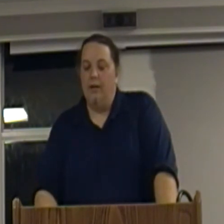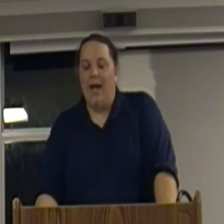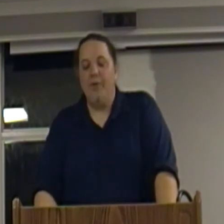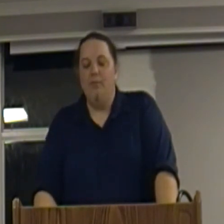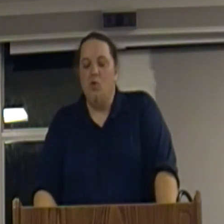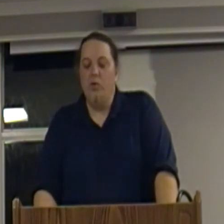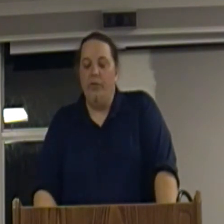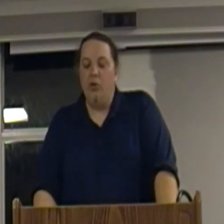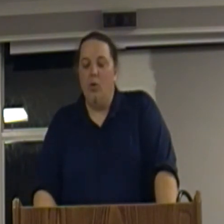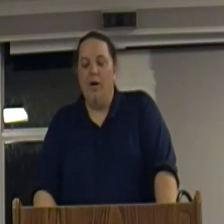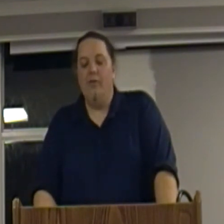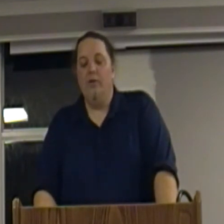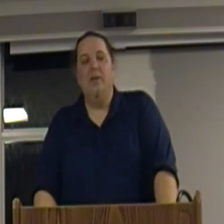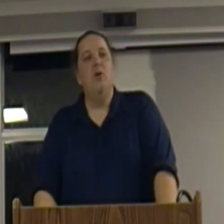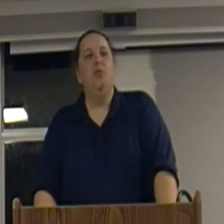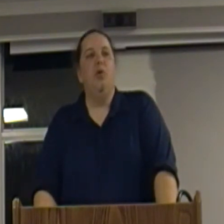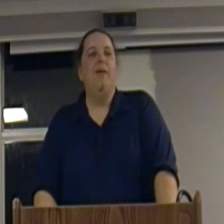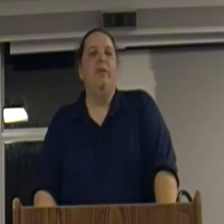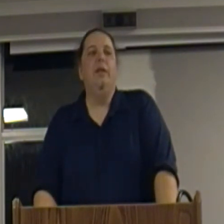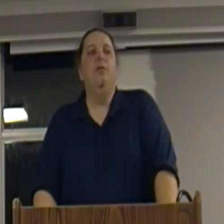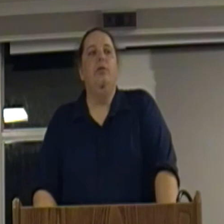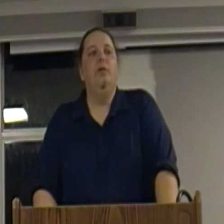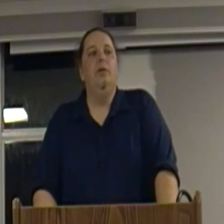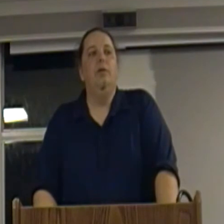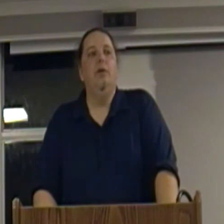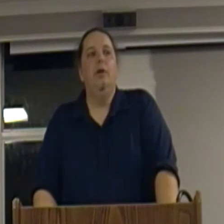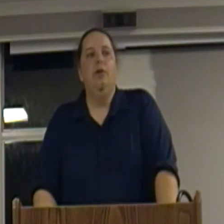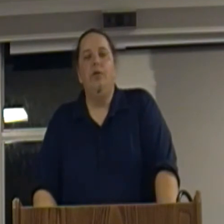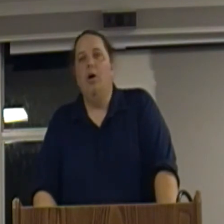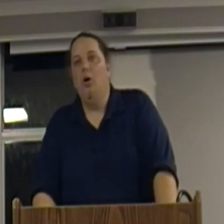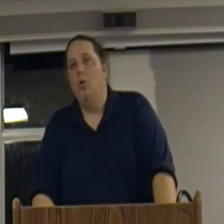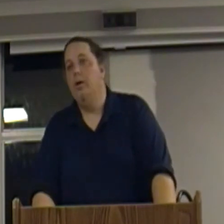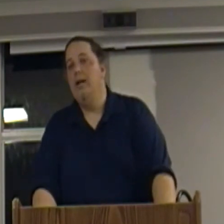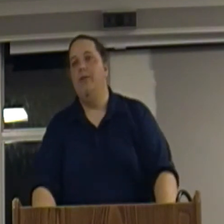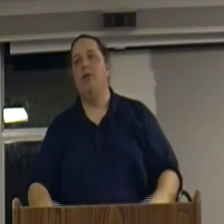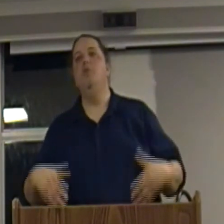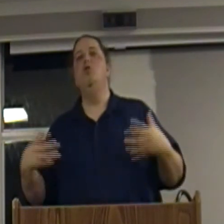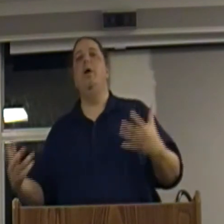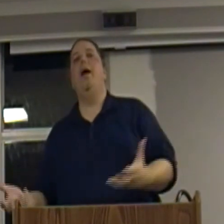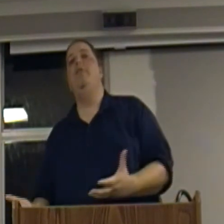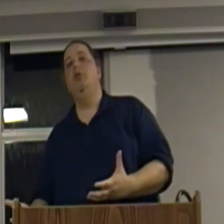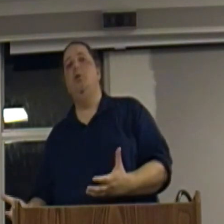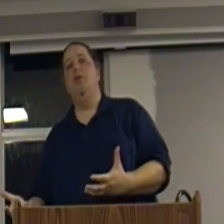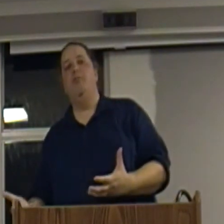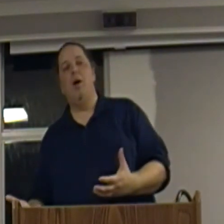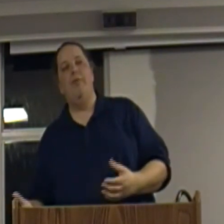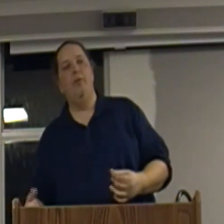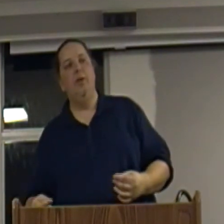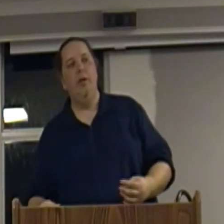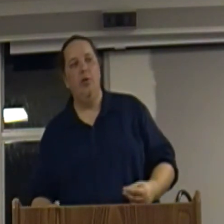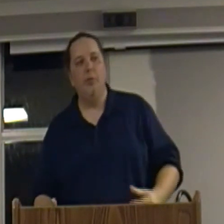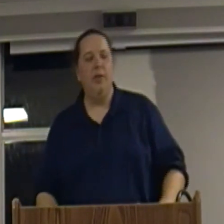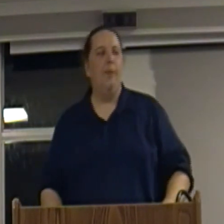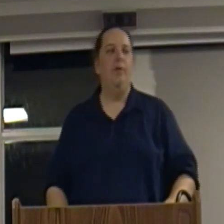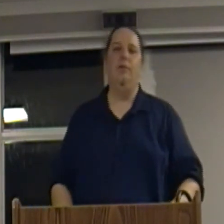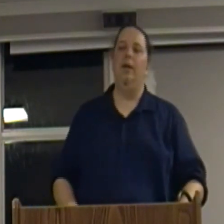capital moves to wherever the most profit is so if some new avenue of profitability is opened up and